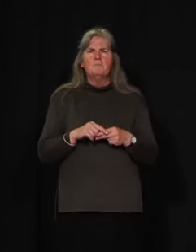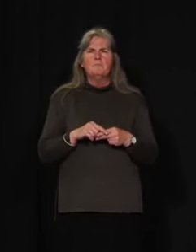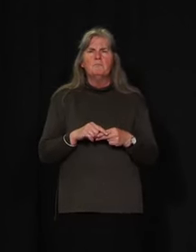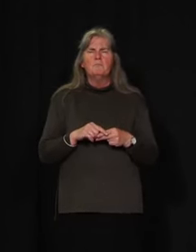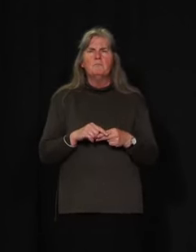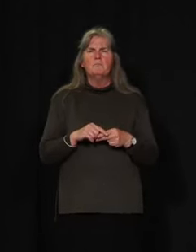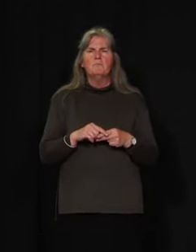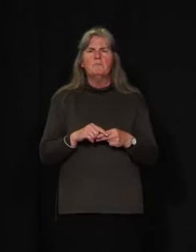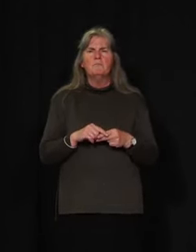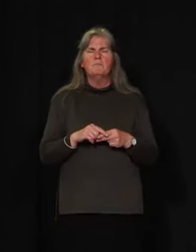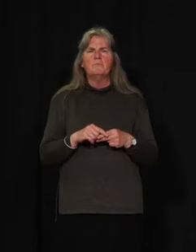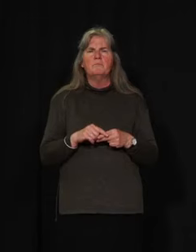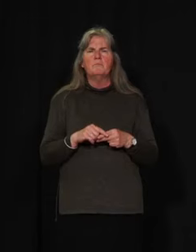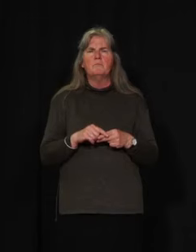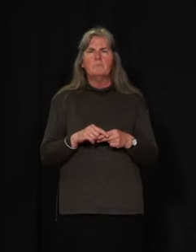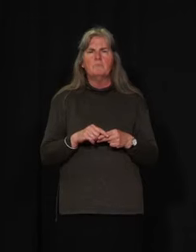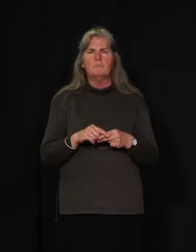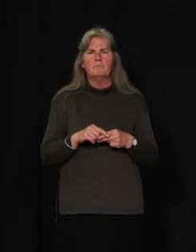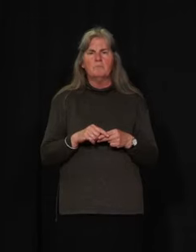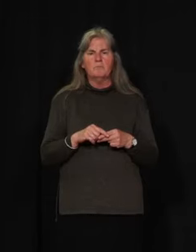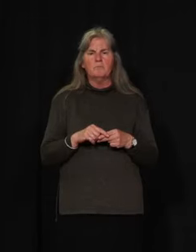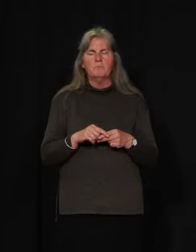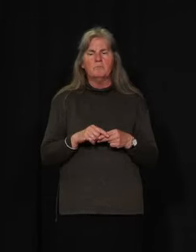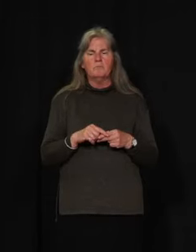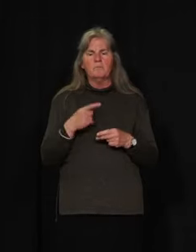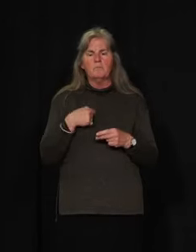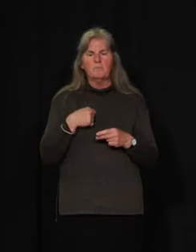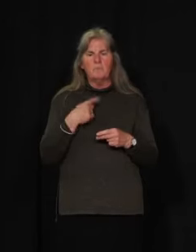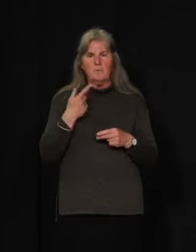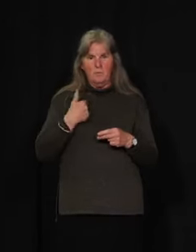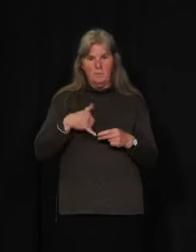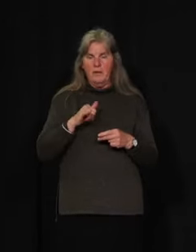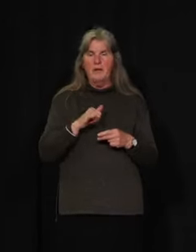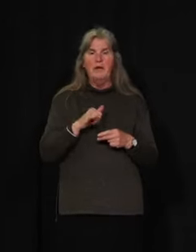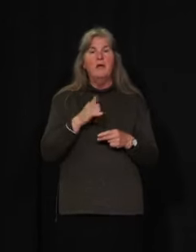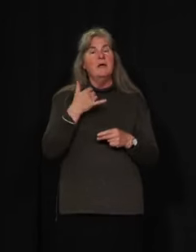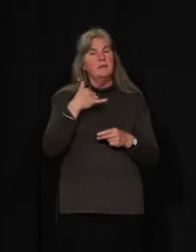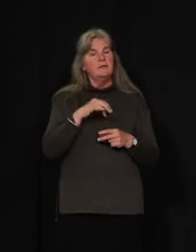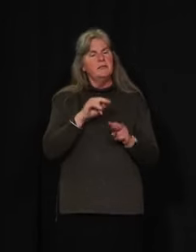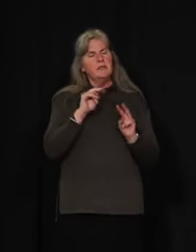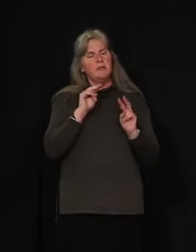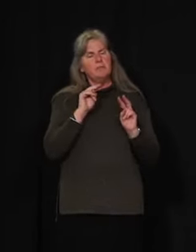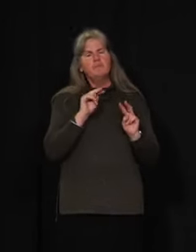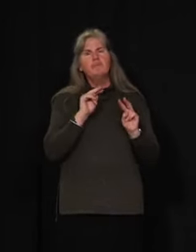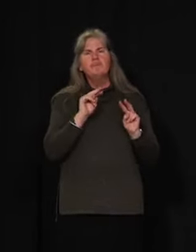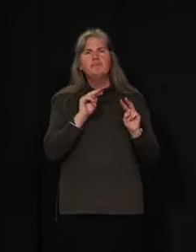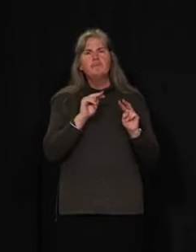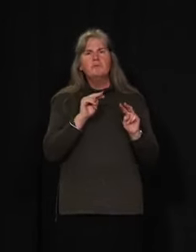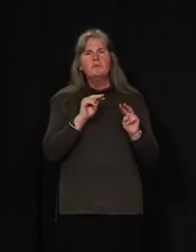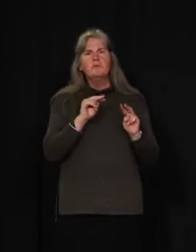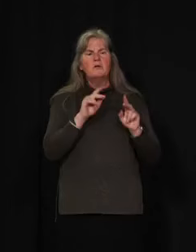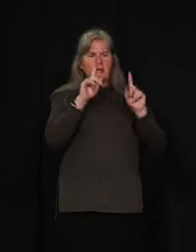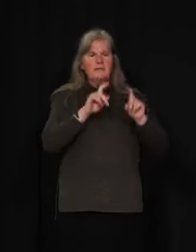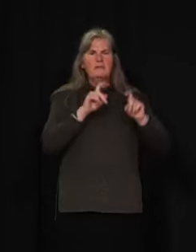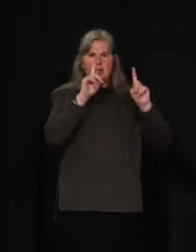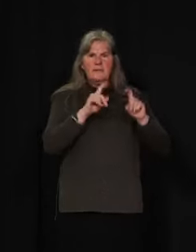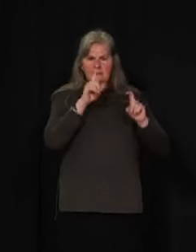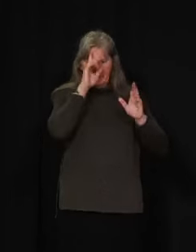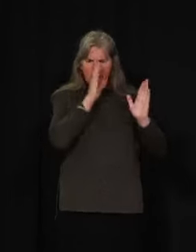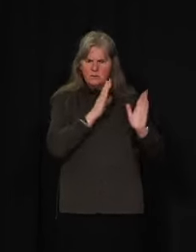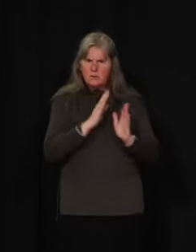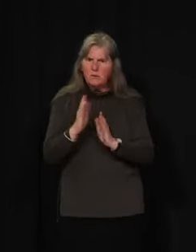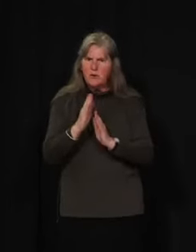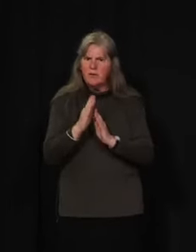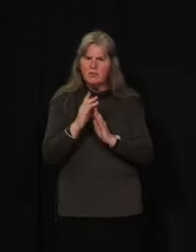We are continually looking at our testing strategy and revising it as we did a couple of weeks ago.